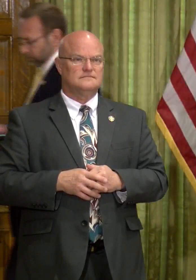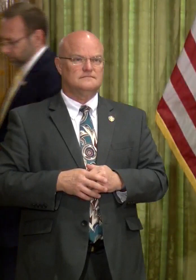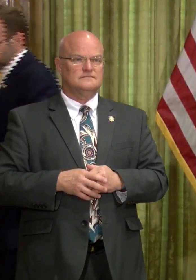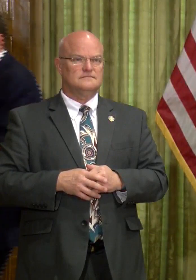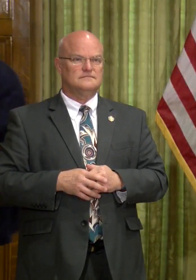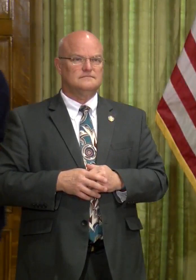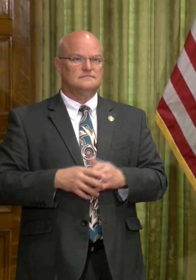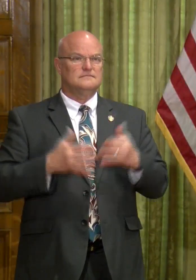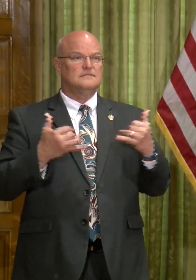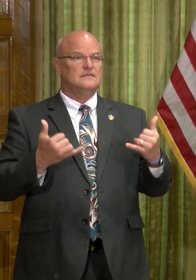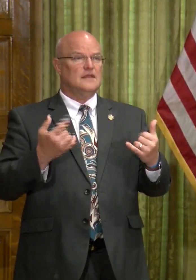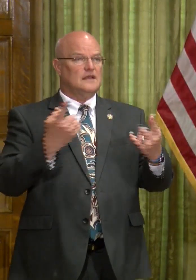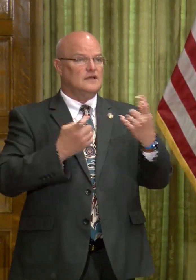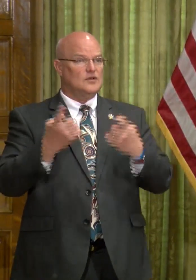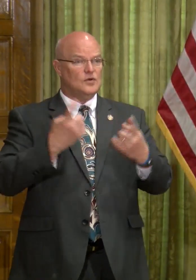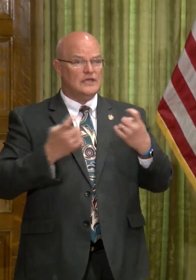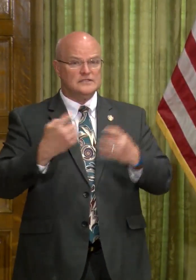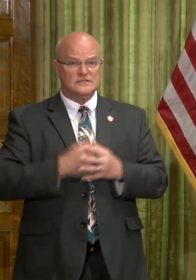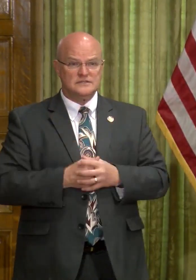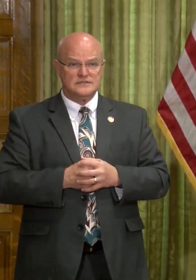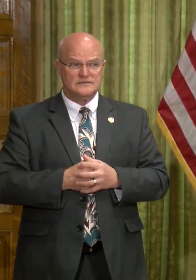With that, we'll take any questions.